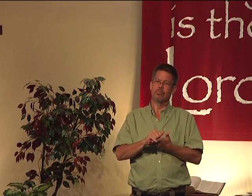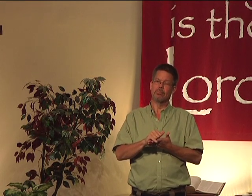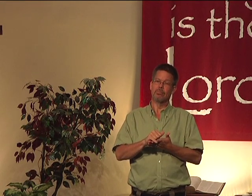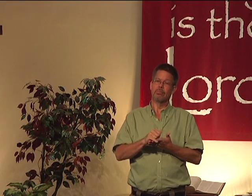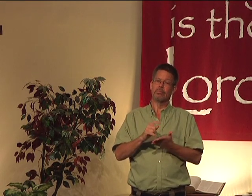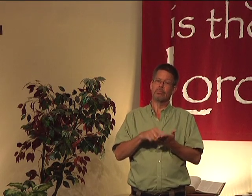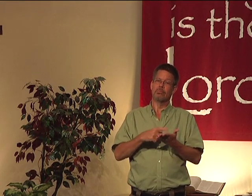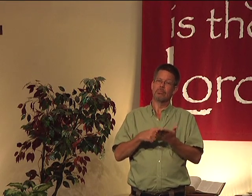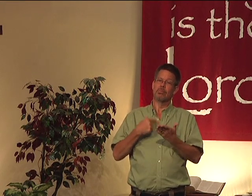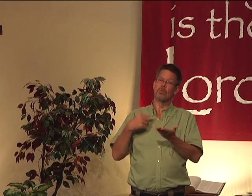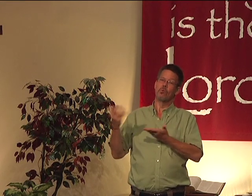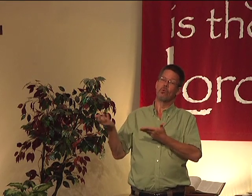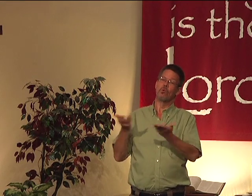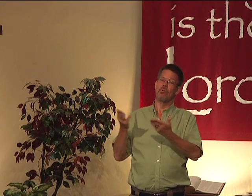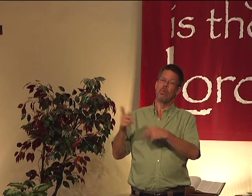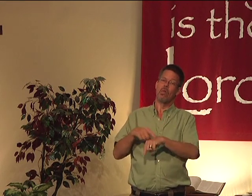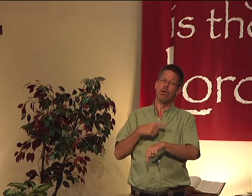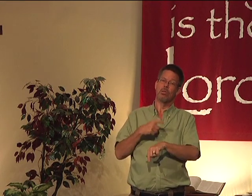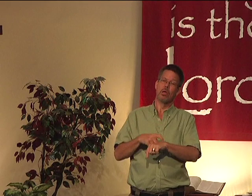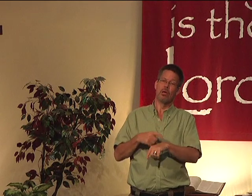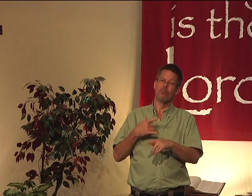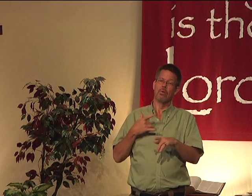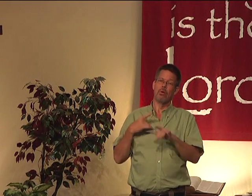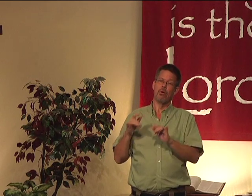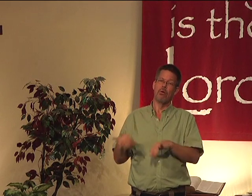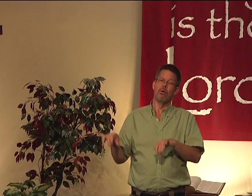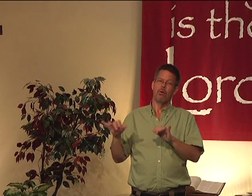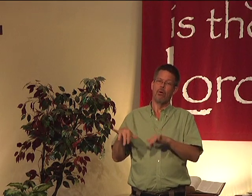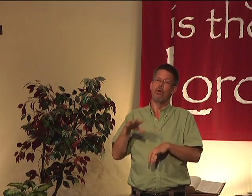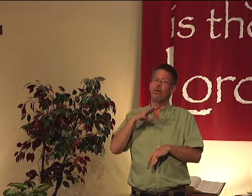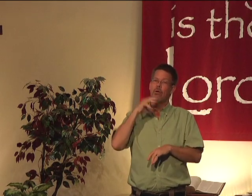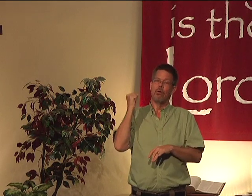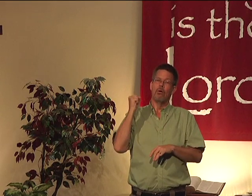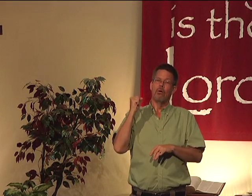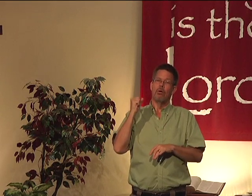Or sometimes we serve for a long time, and things just become old.